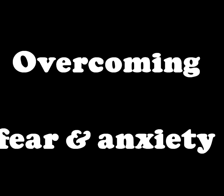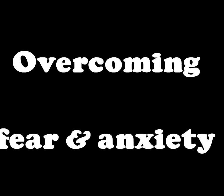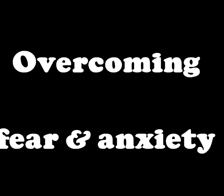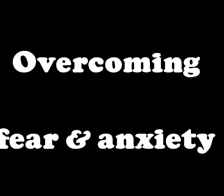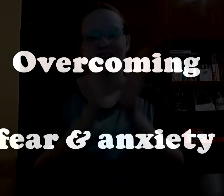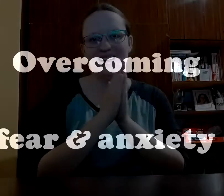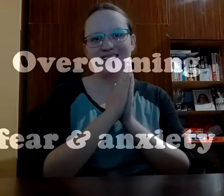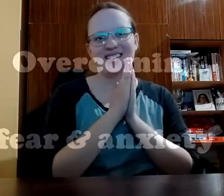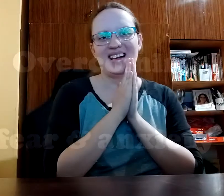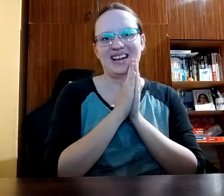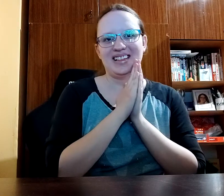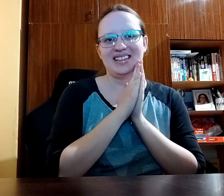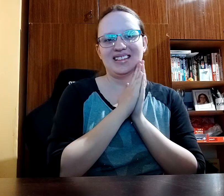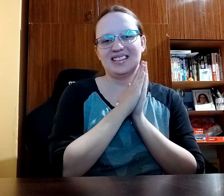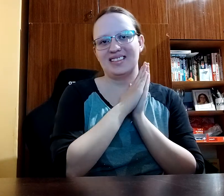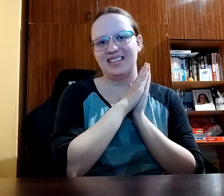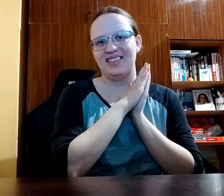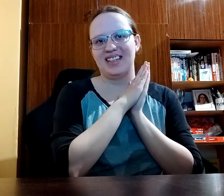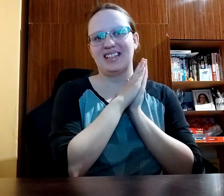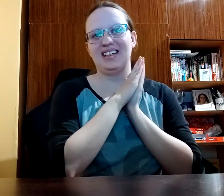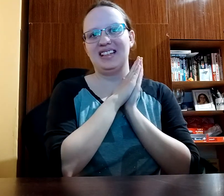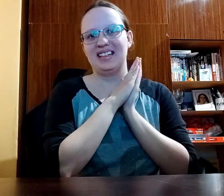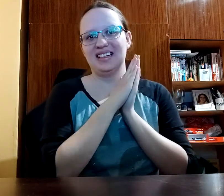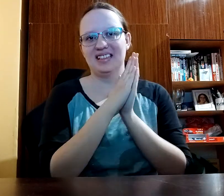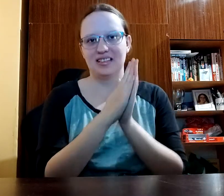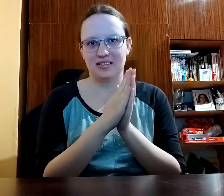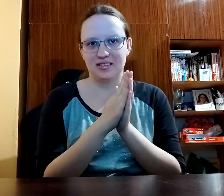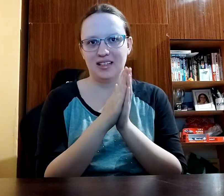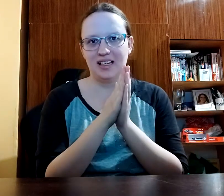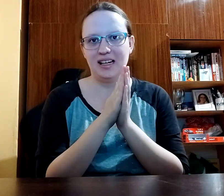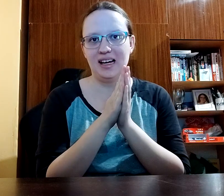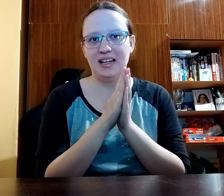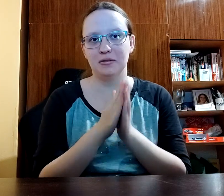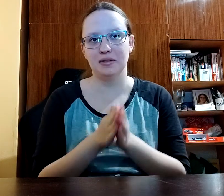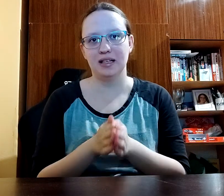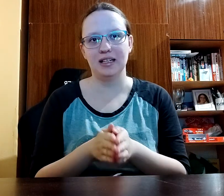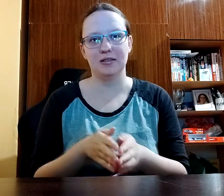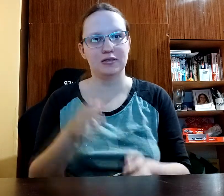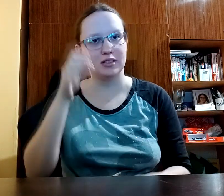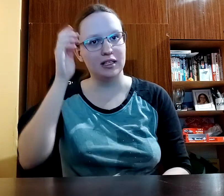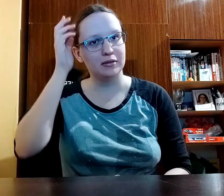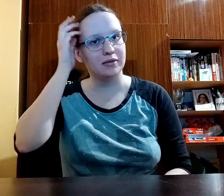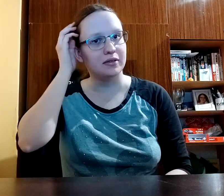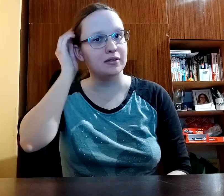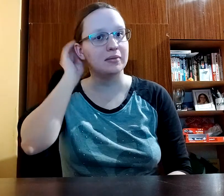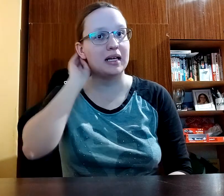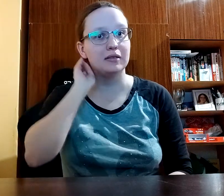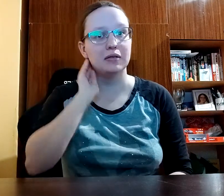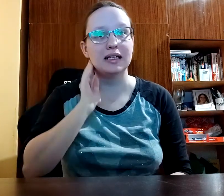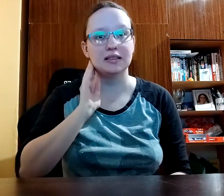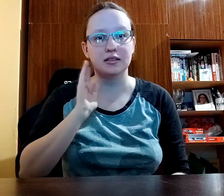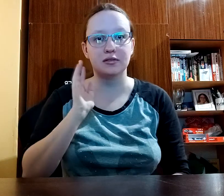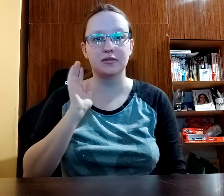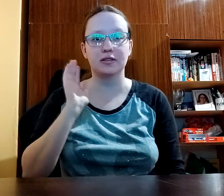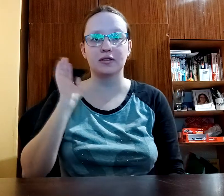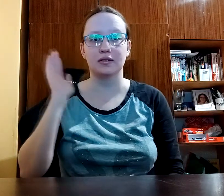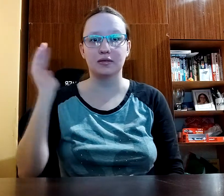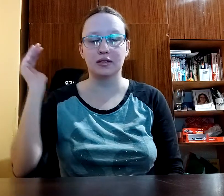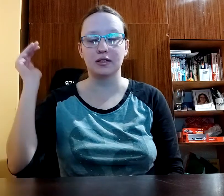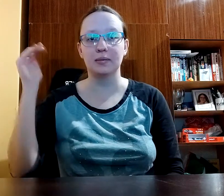hello guys it's Olivia here and today I would like to share with you my ways of overcoming